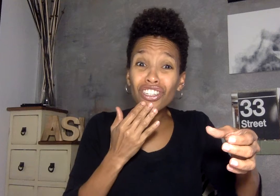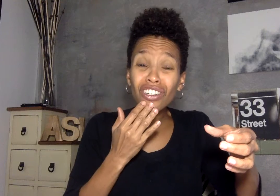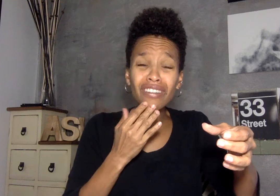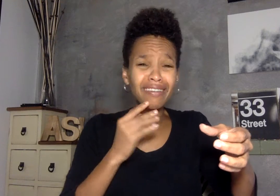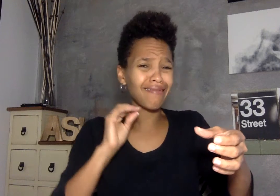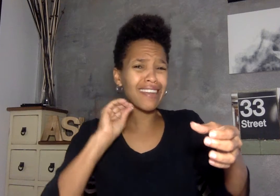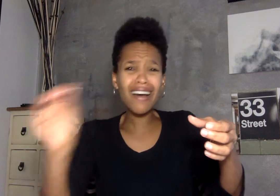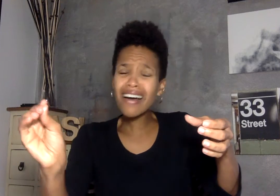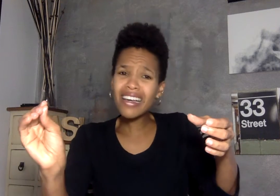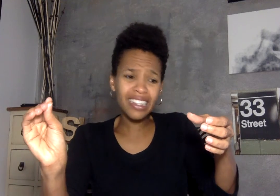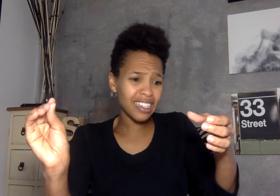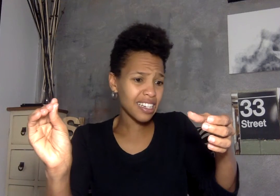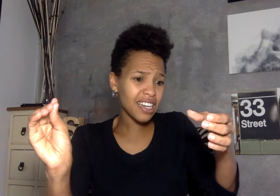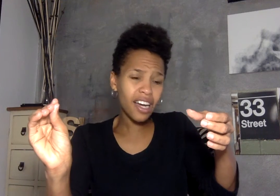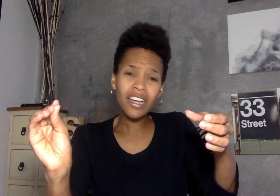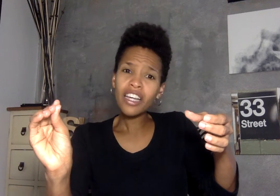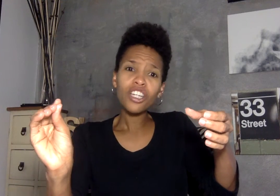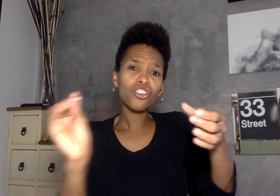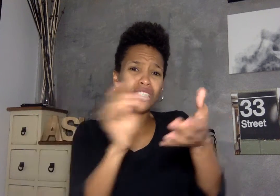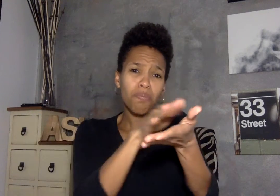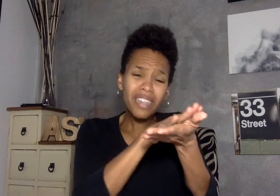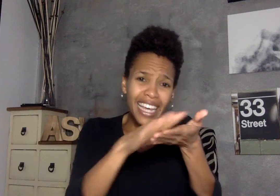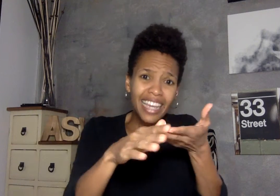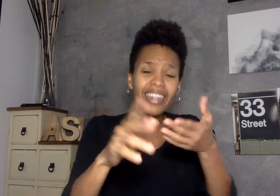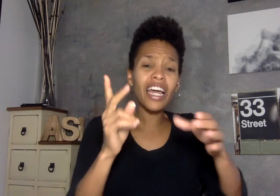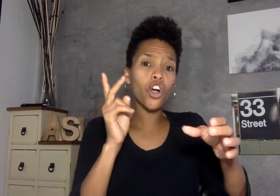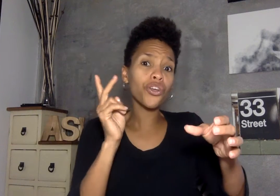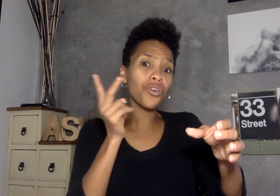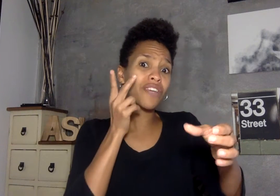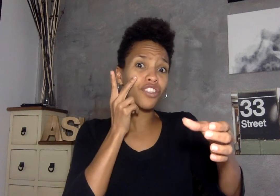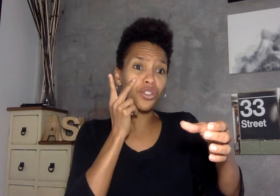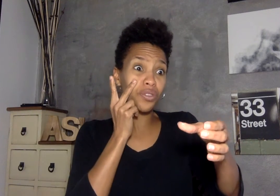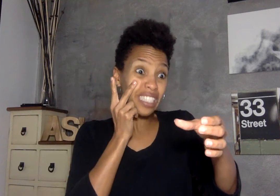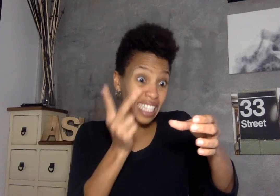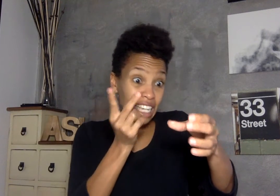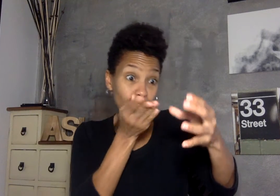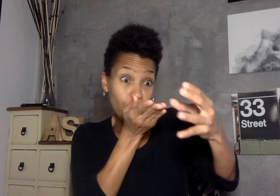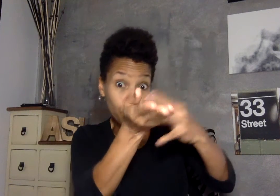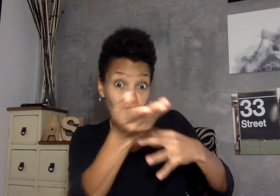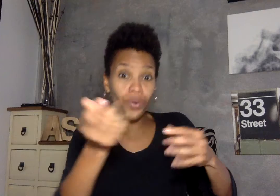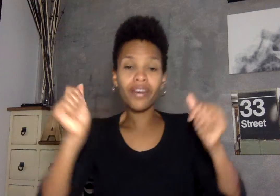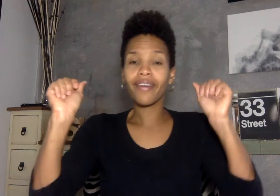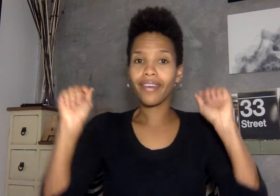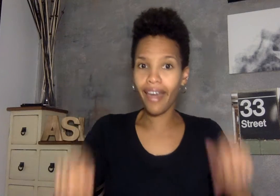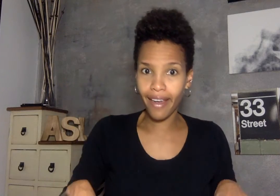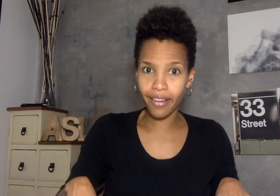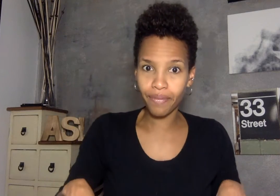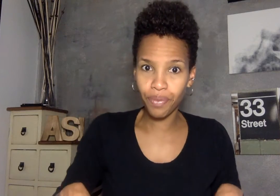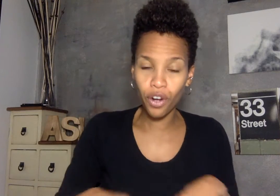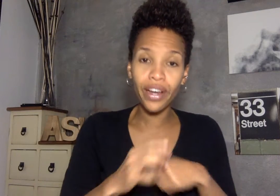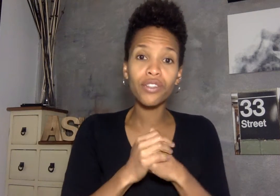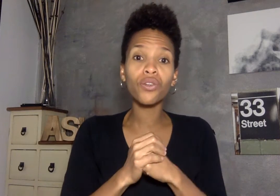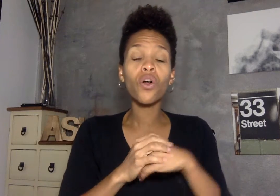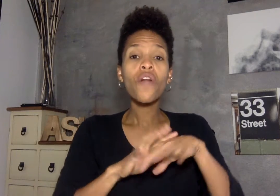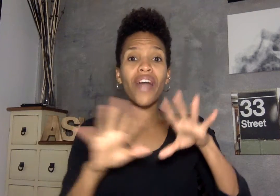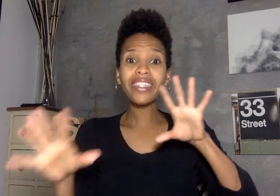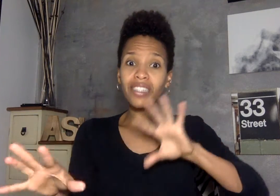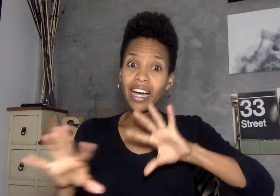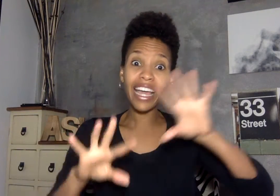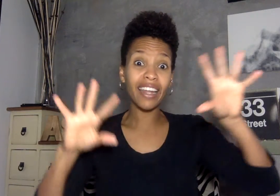none just plain or you could even do see through can all right so that's again